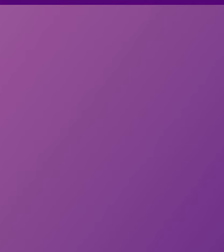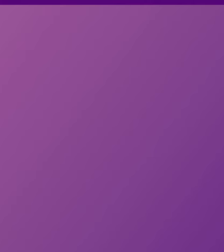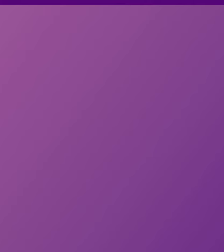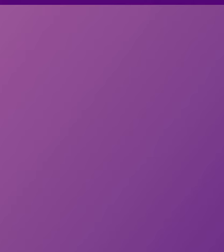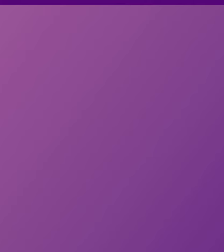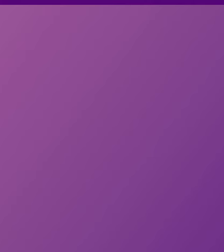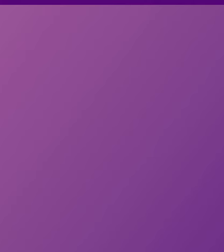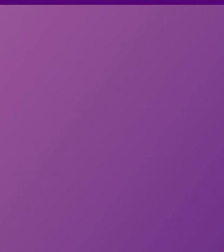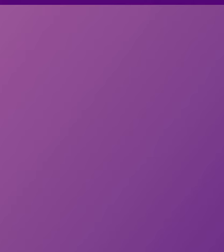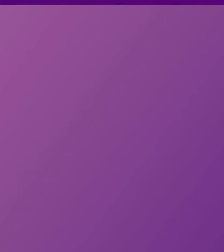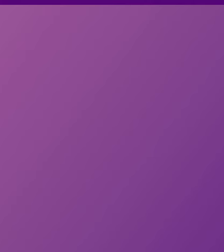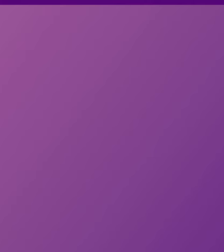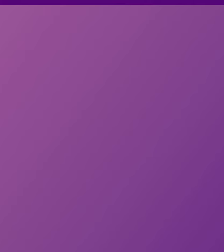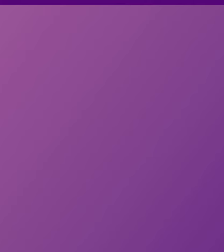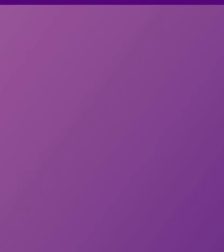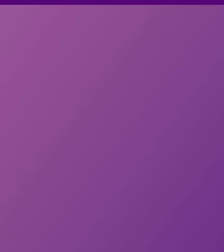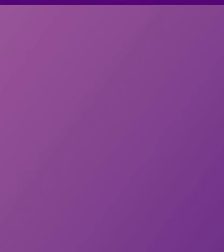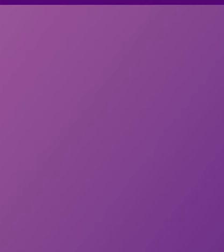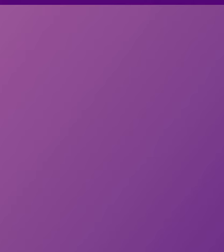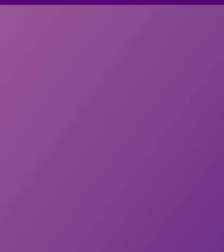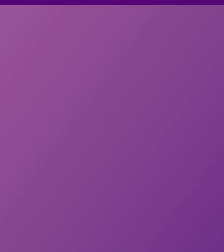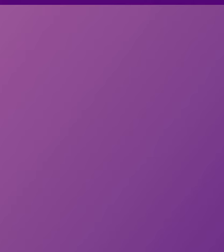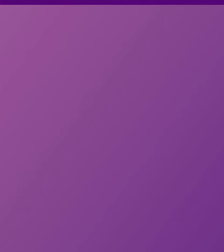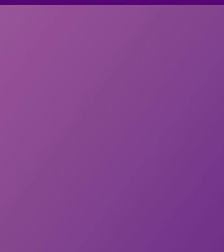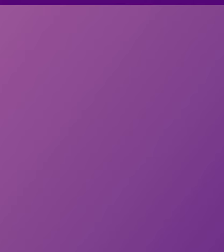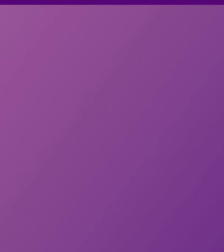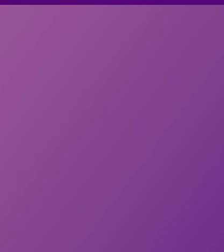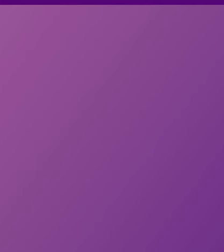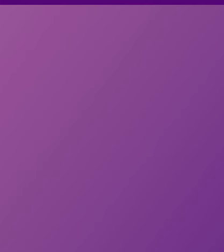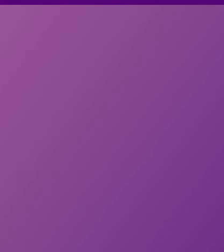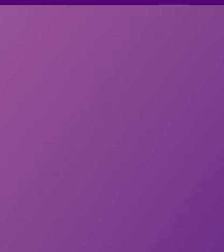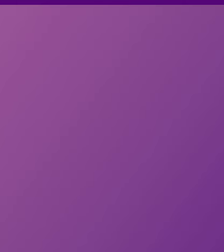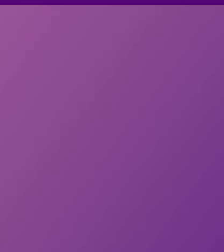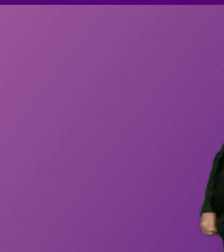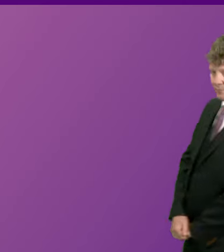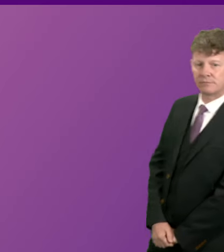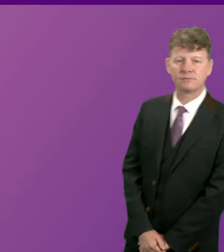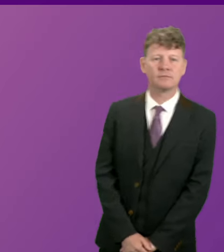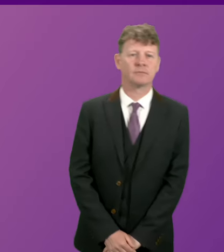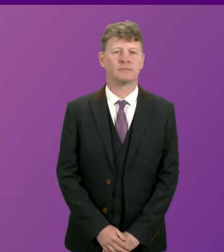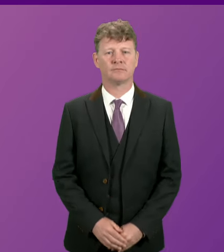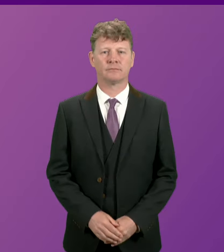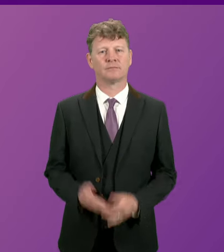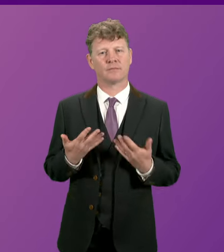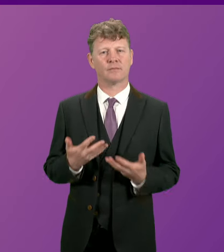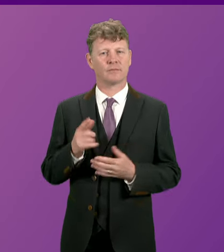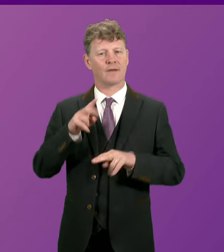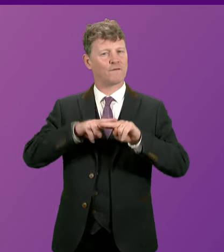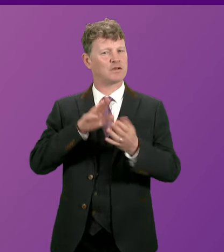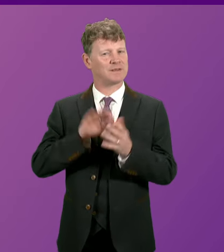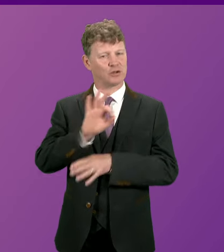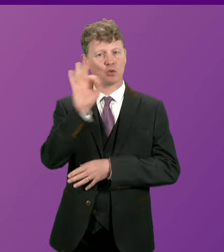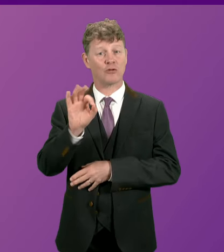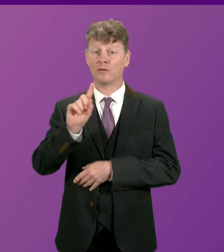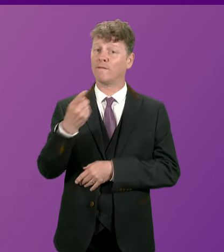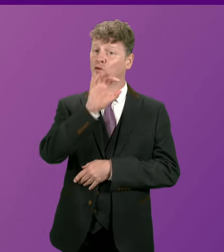requirements. Thank you. That concludes general questions. next item of business is First Minister's questions. And at question